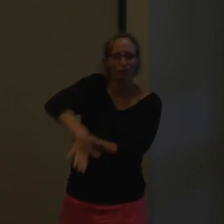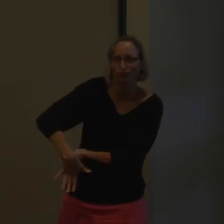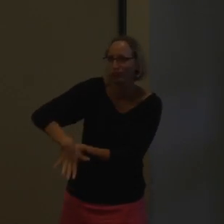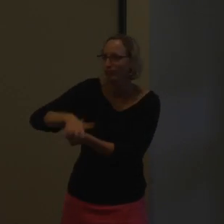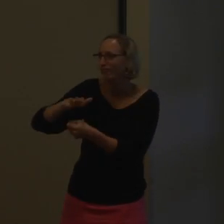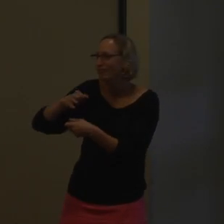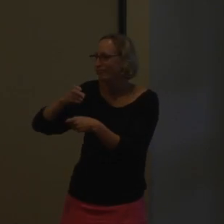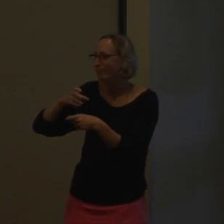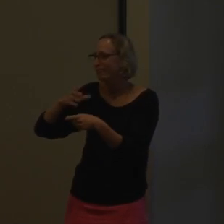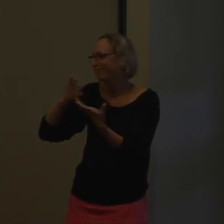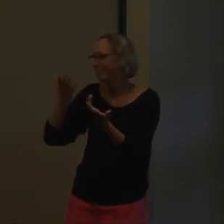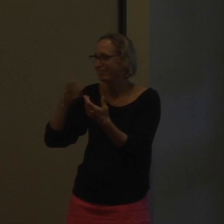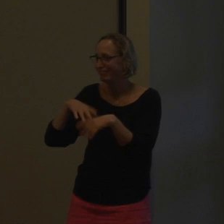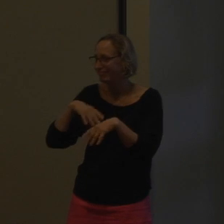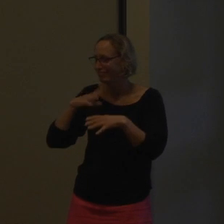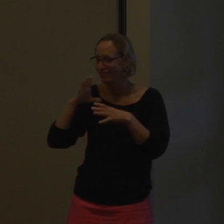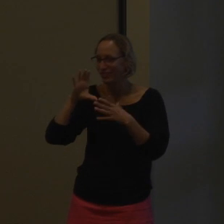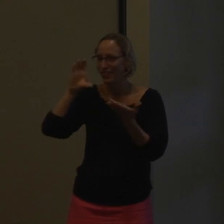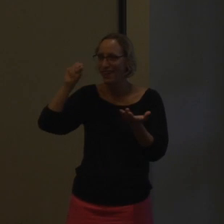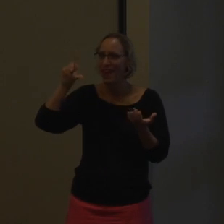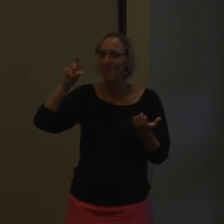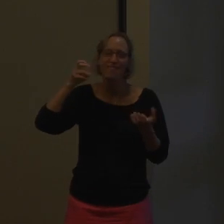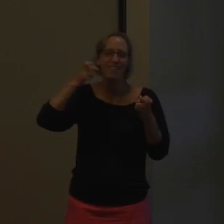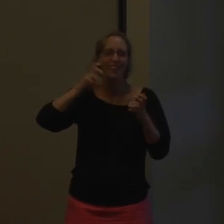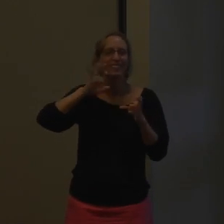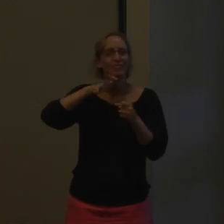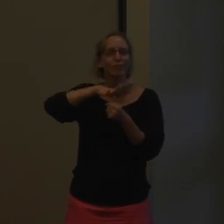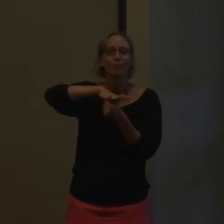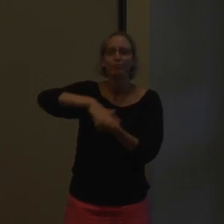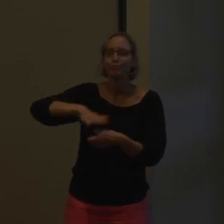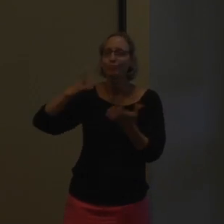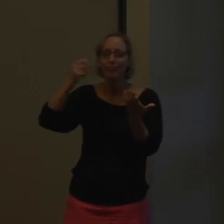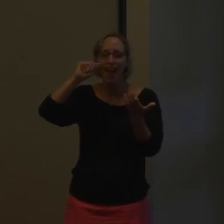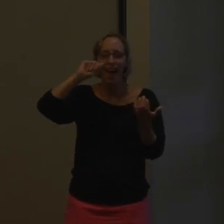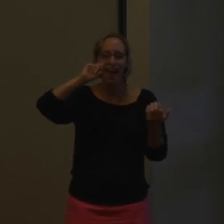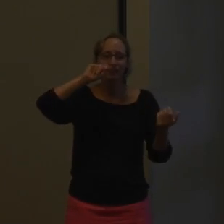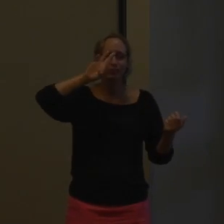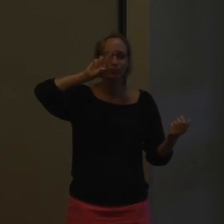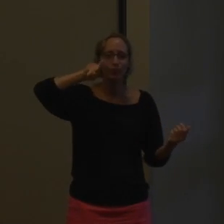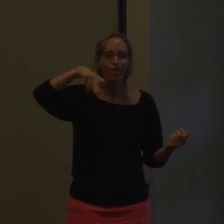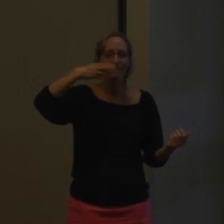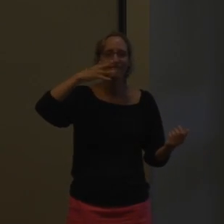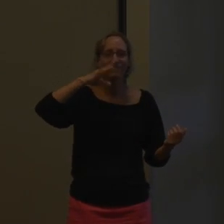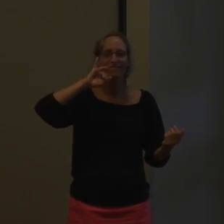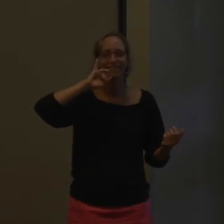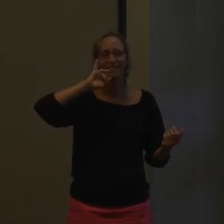means the signing will then oppress the, I should say,